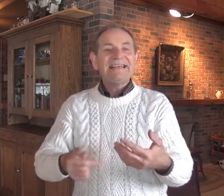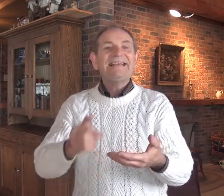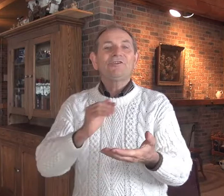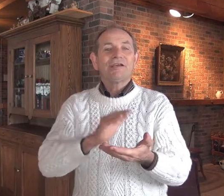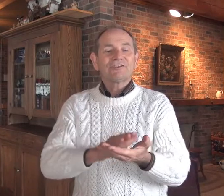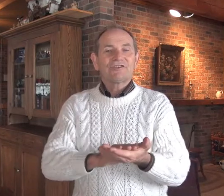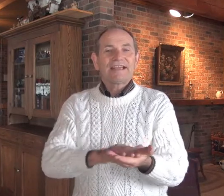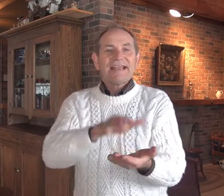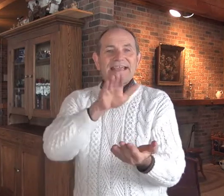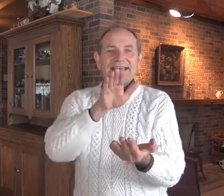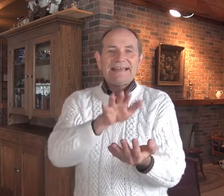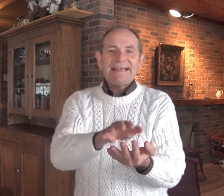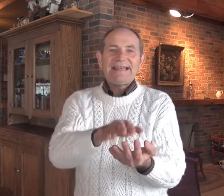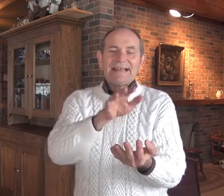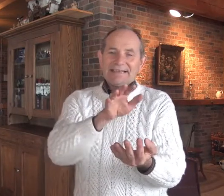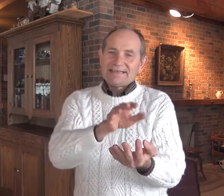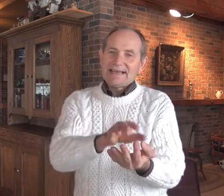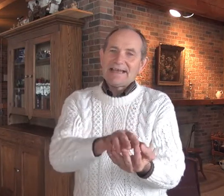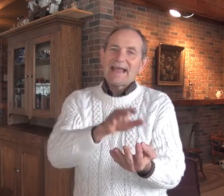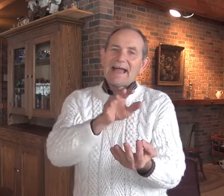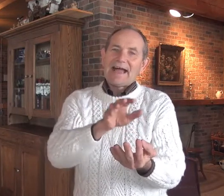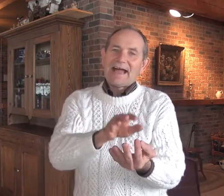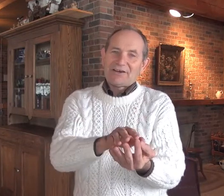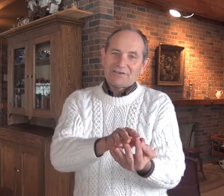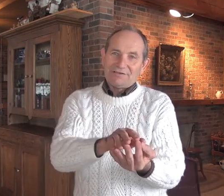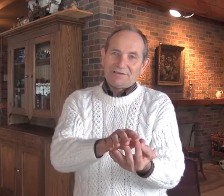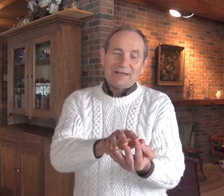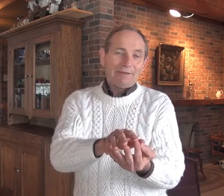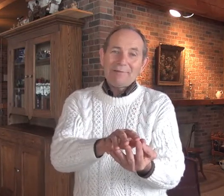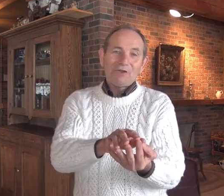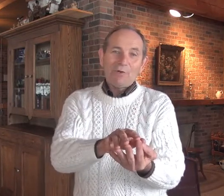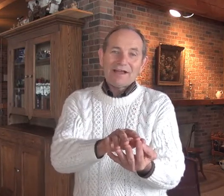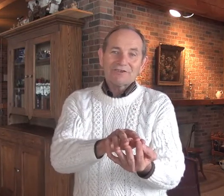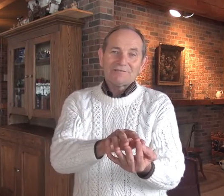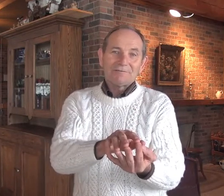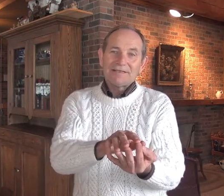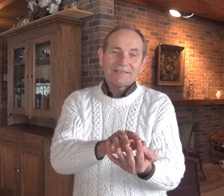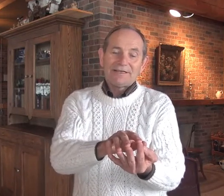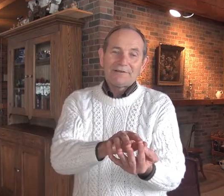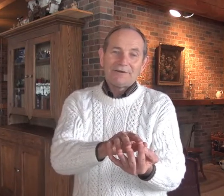You need to address those things. You need to take action. A plan with no action isn't any good.